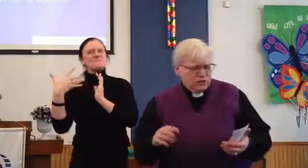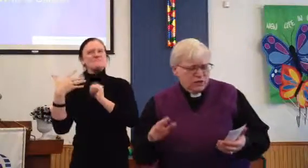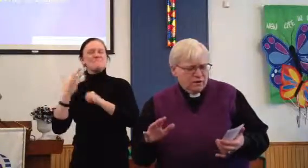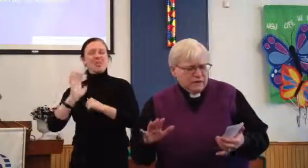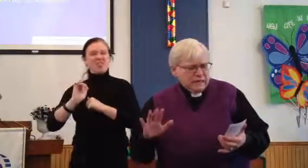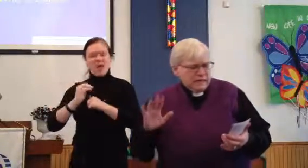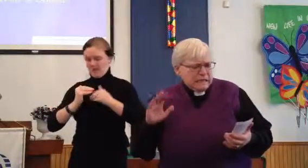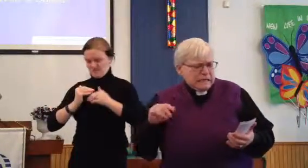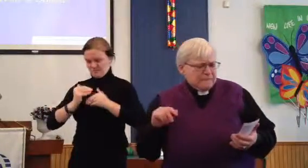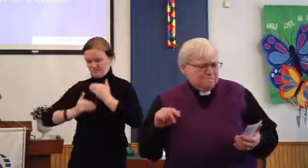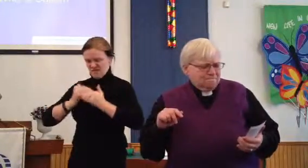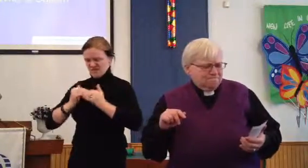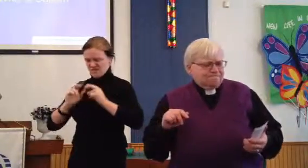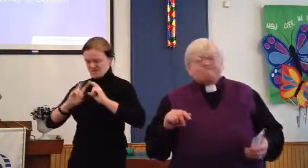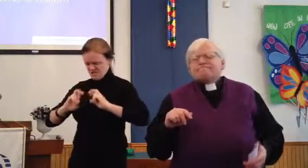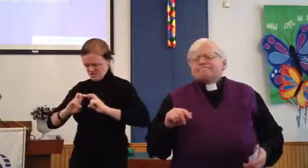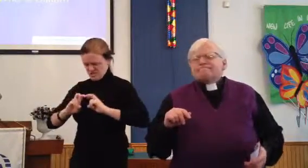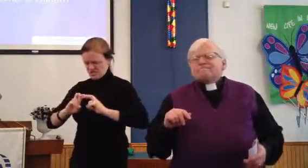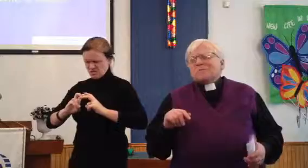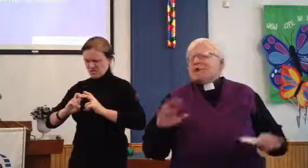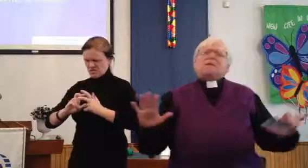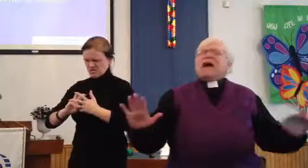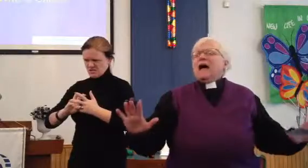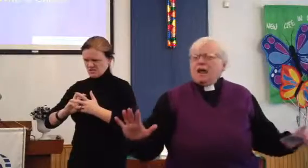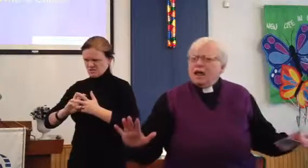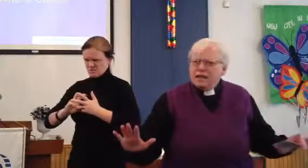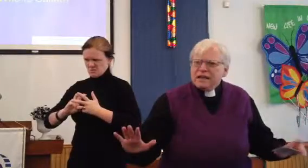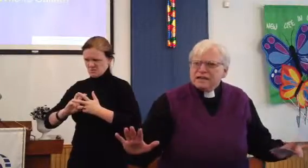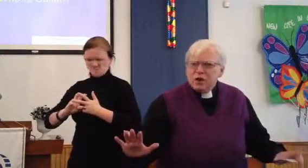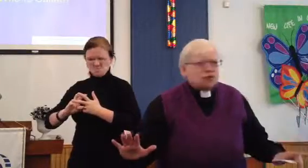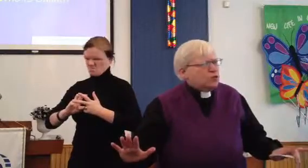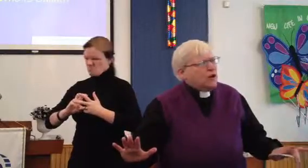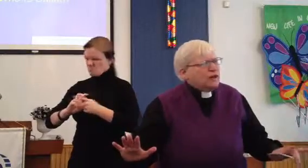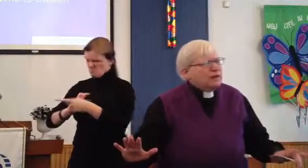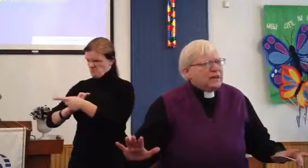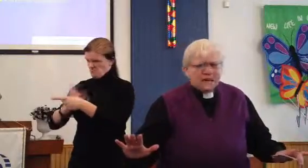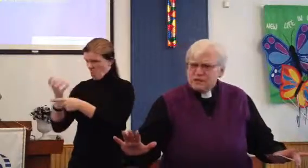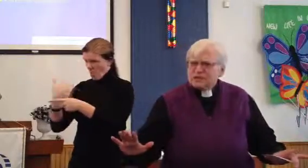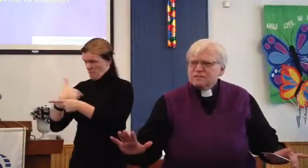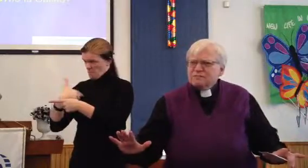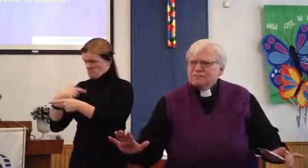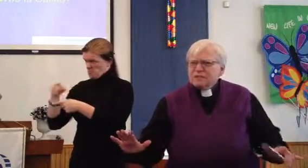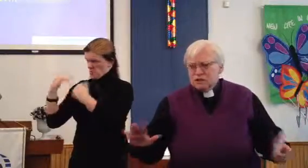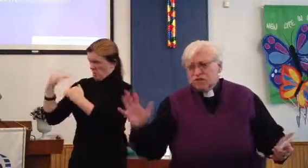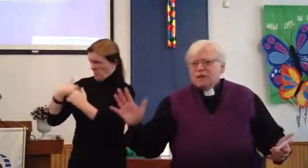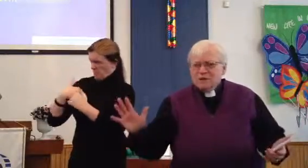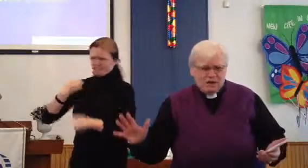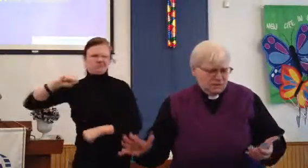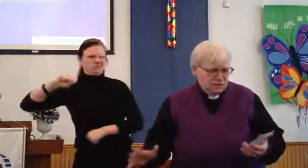we sort of rebel against those who are limiting us. Usually our parents.